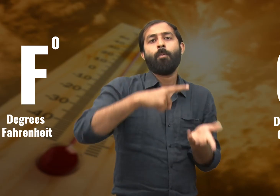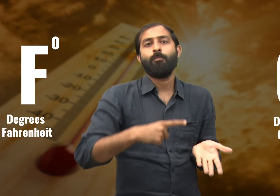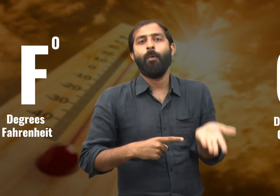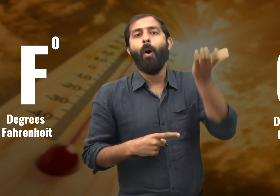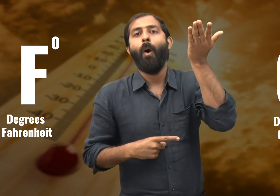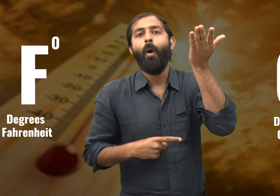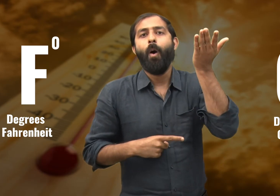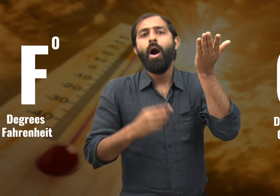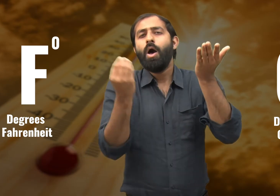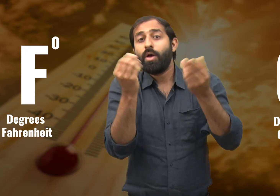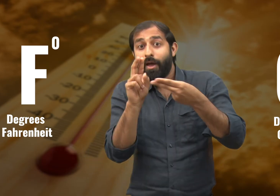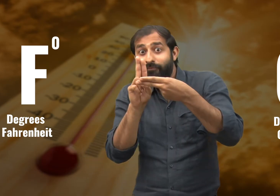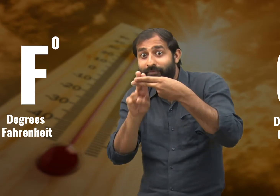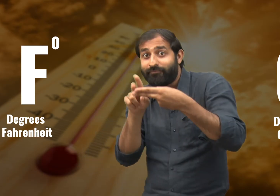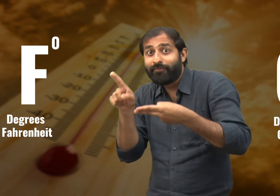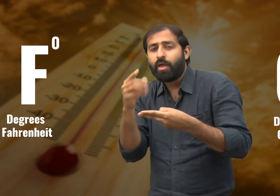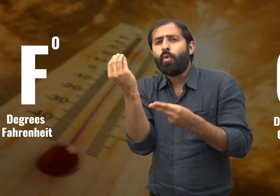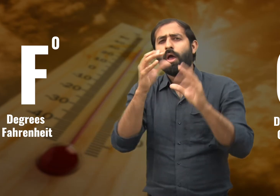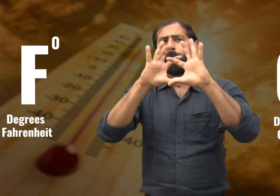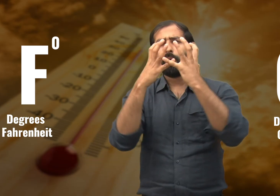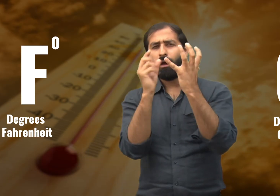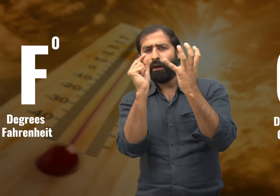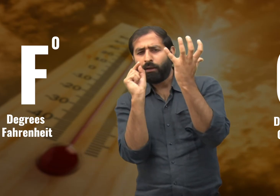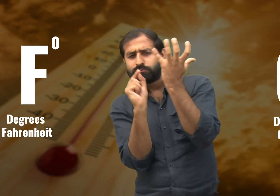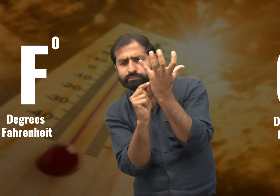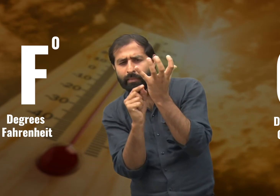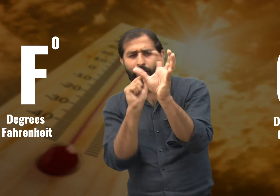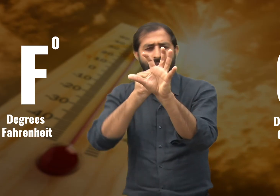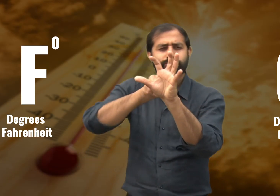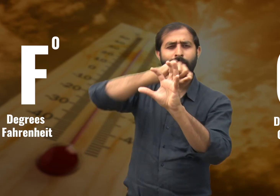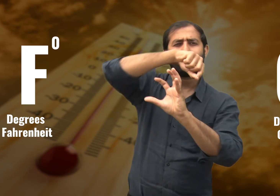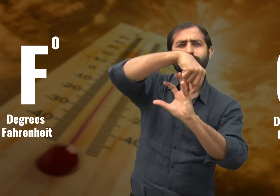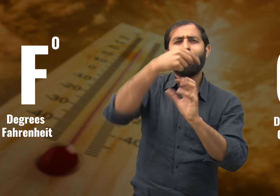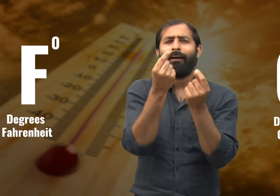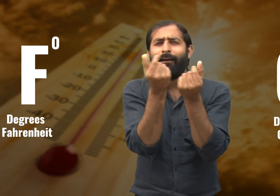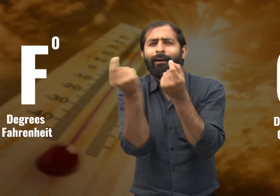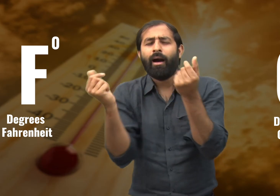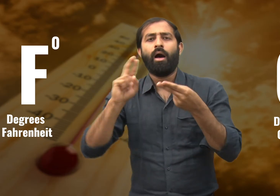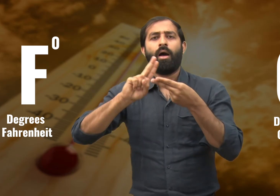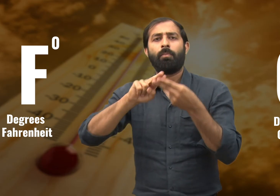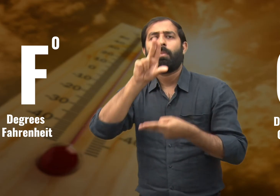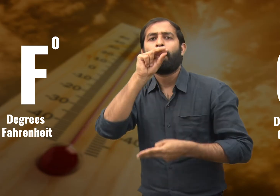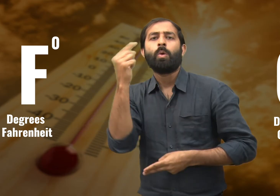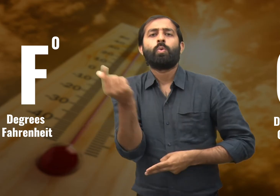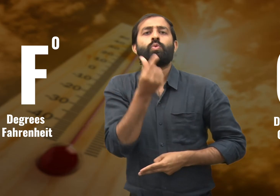the countries worldwide. Fahrenheit. Only few countries that use Fahrenheit as a unit for measuring temperature.